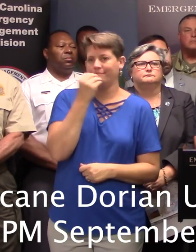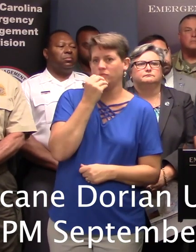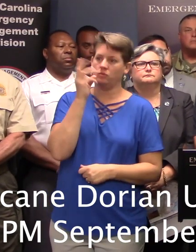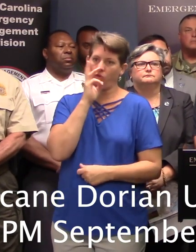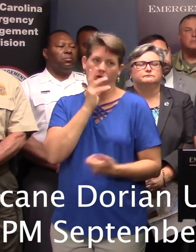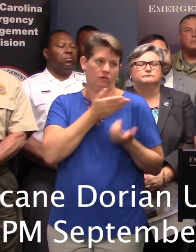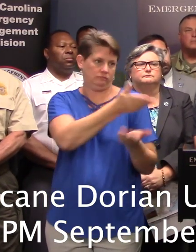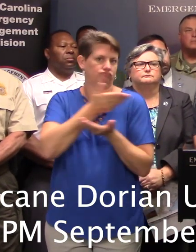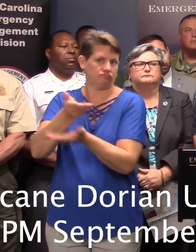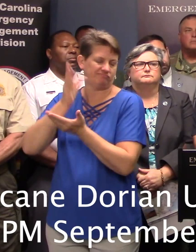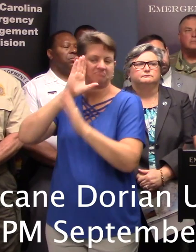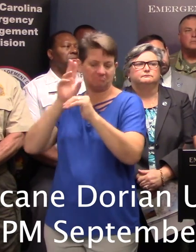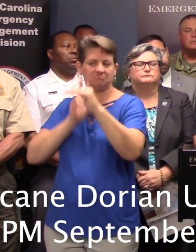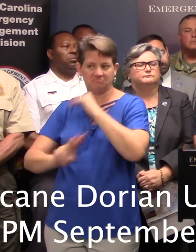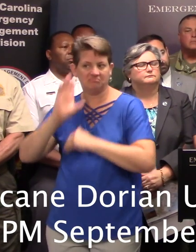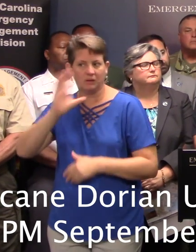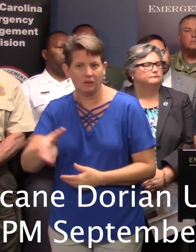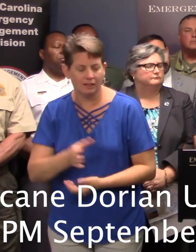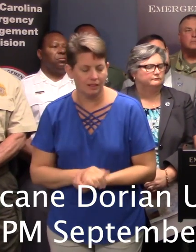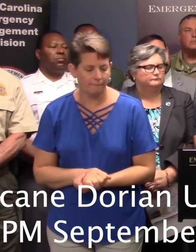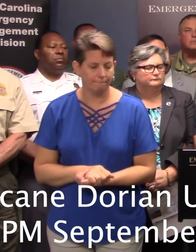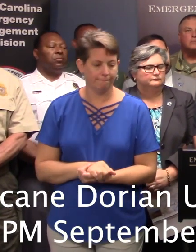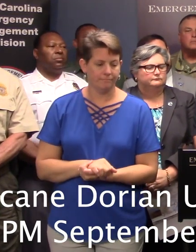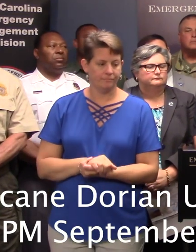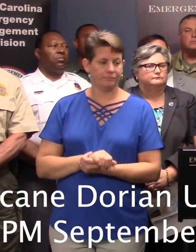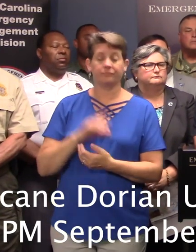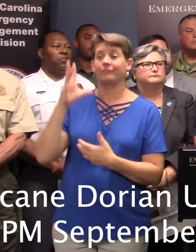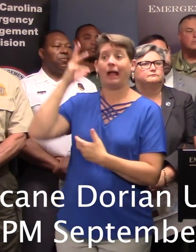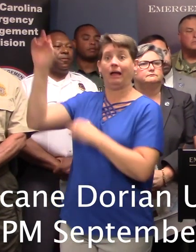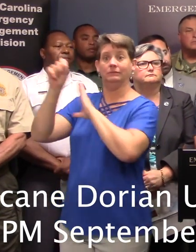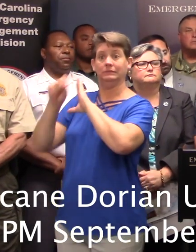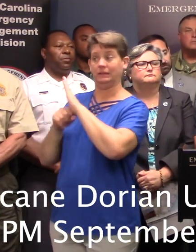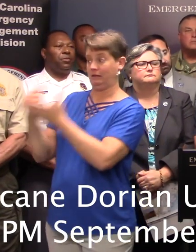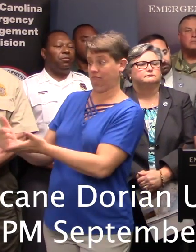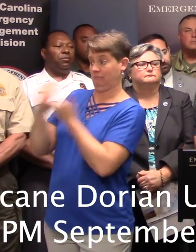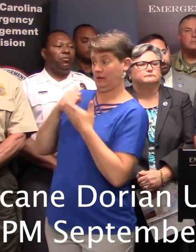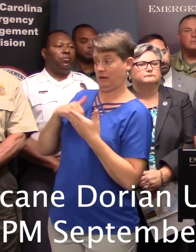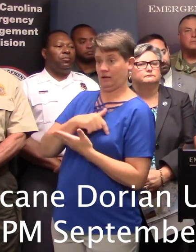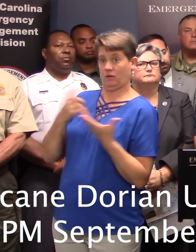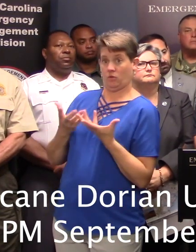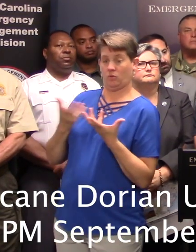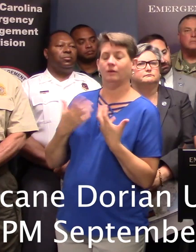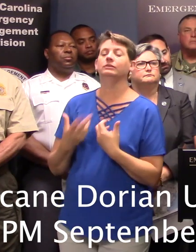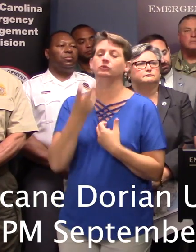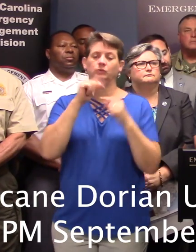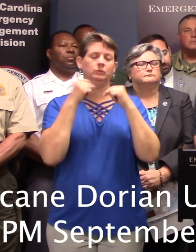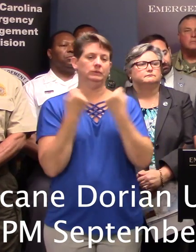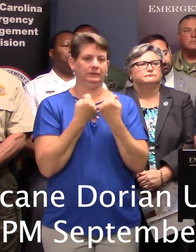this operation unfolds. I already mentioned some of the assistance that we're getting from out of state. We still have two teams here,